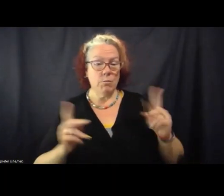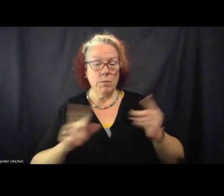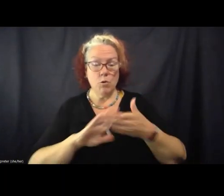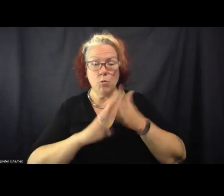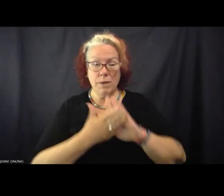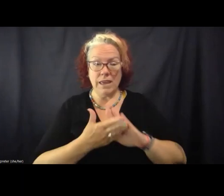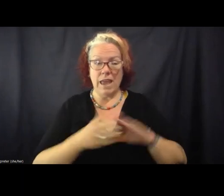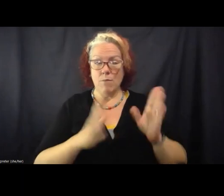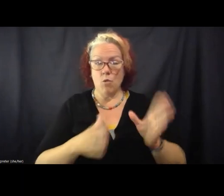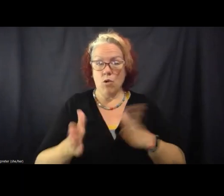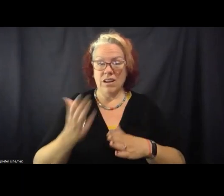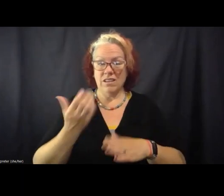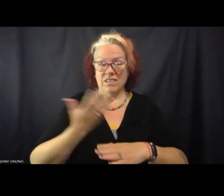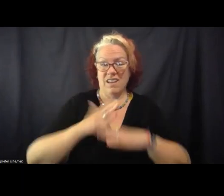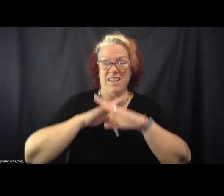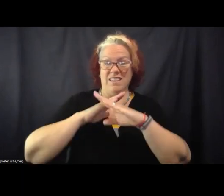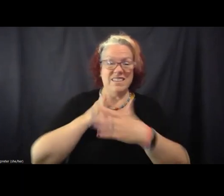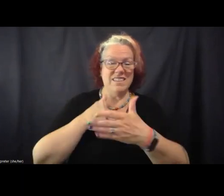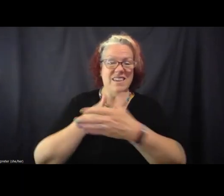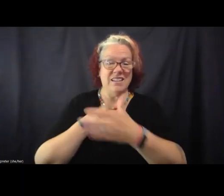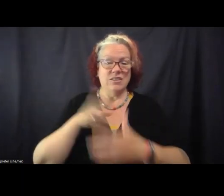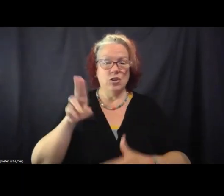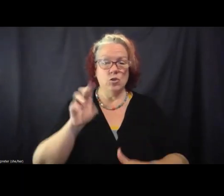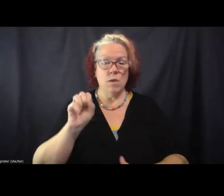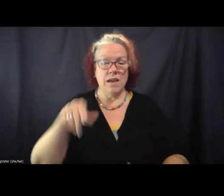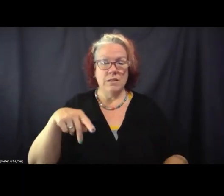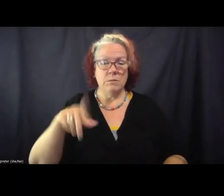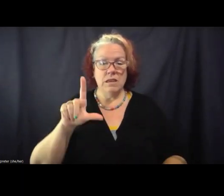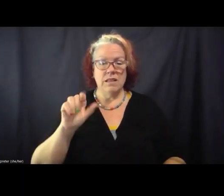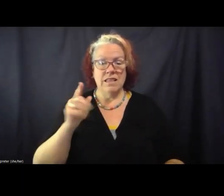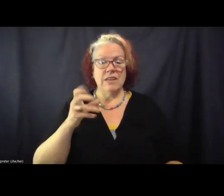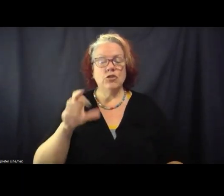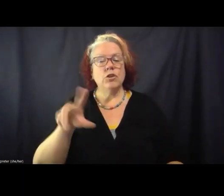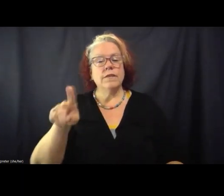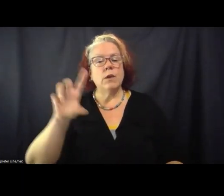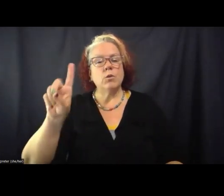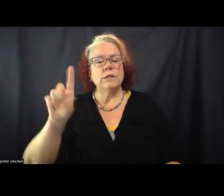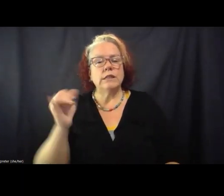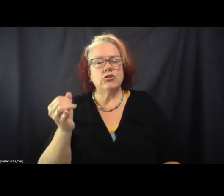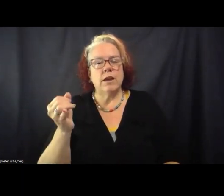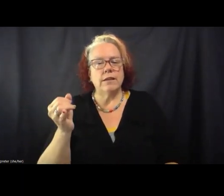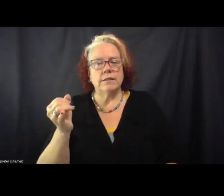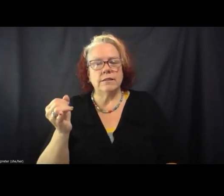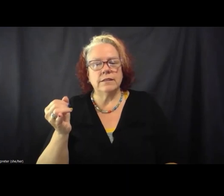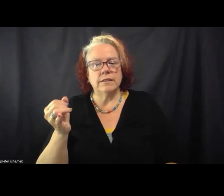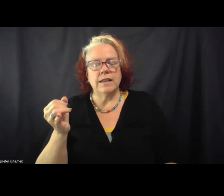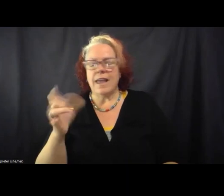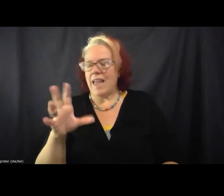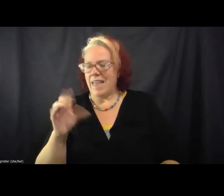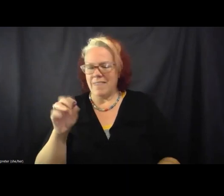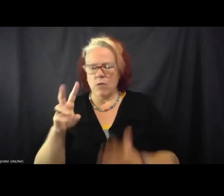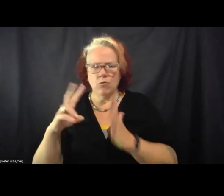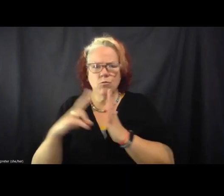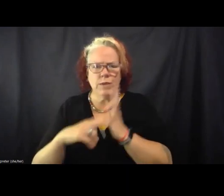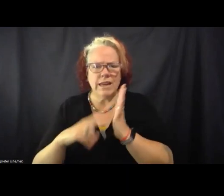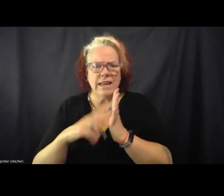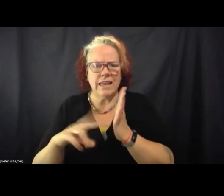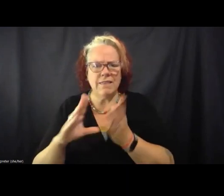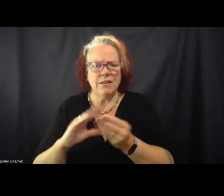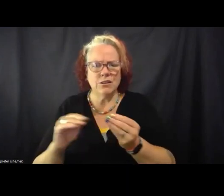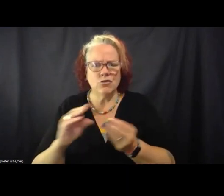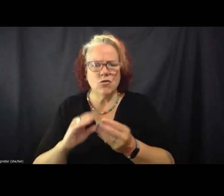USP Letcher were DJs for that show, and had this very kind of intimate relationship with